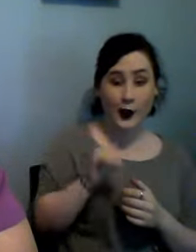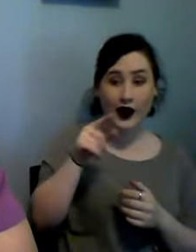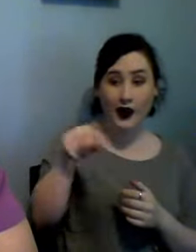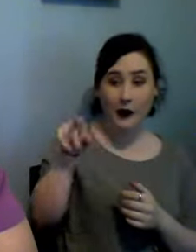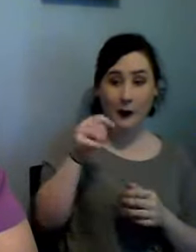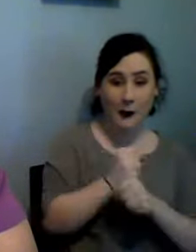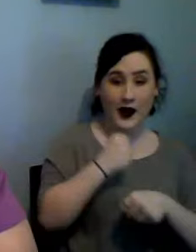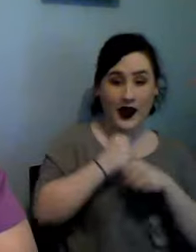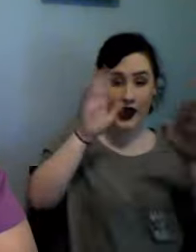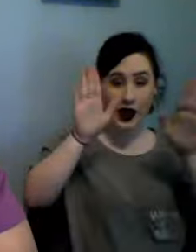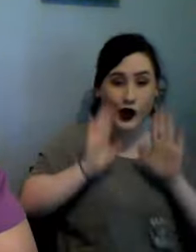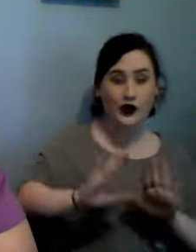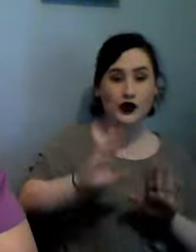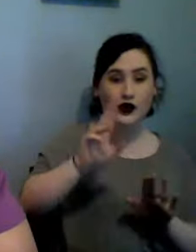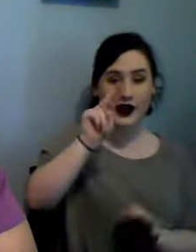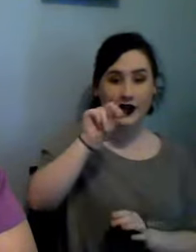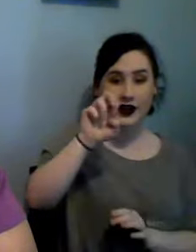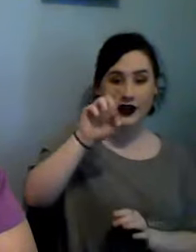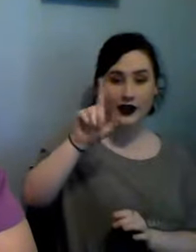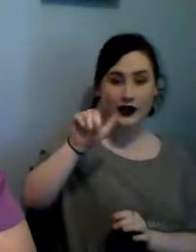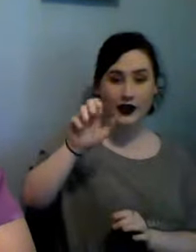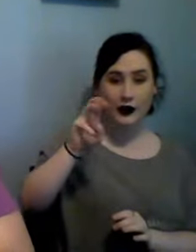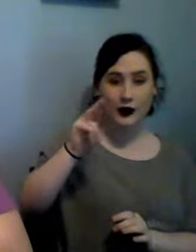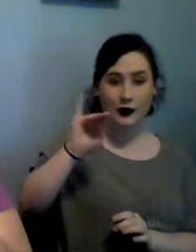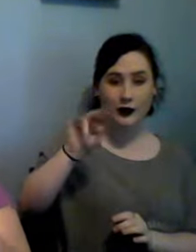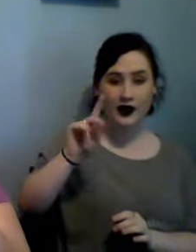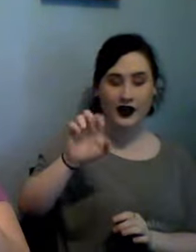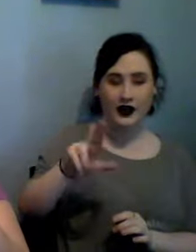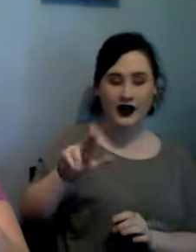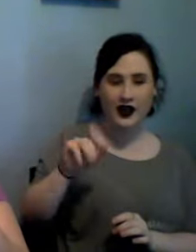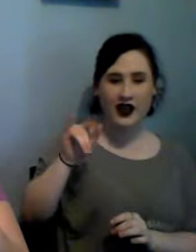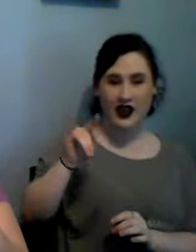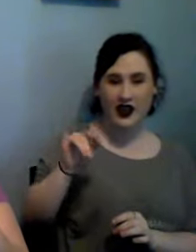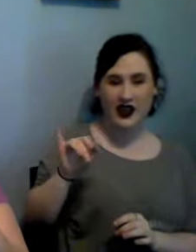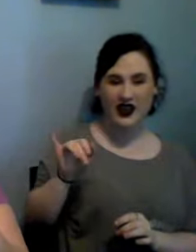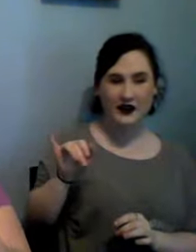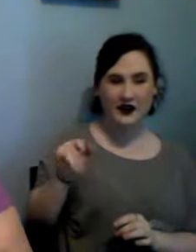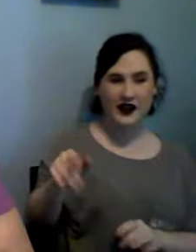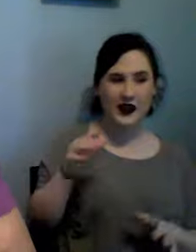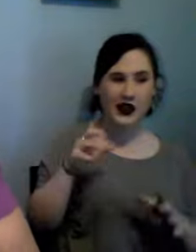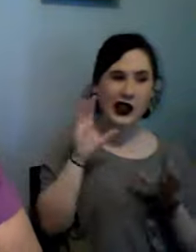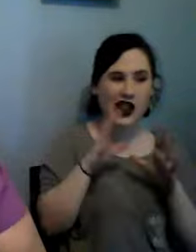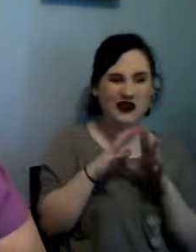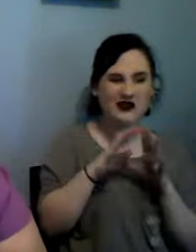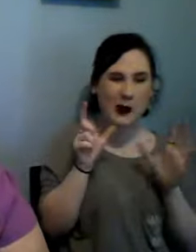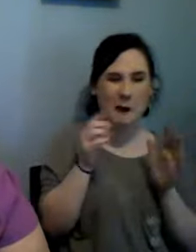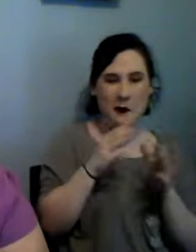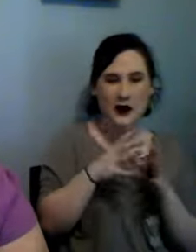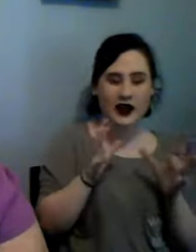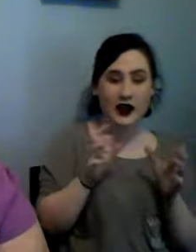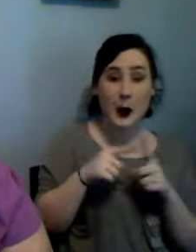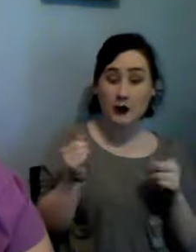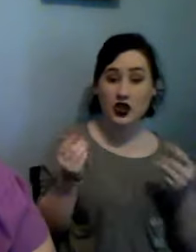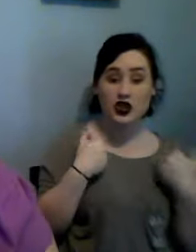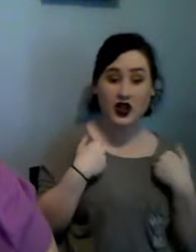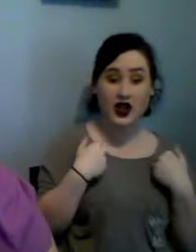it is a little big but I have projects that are a little big but I just think that